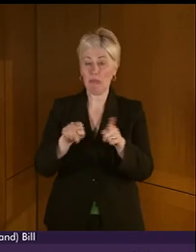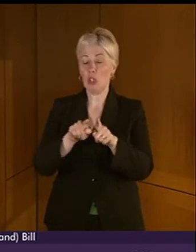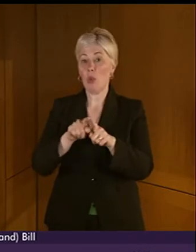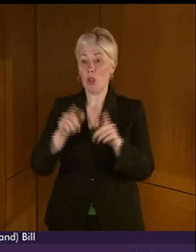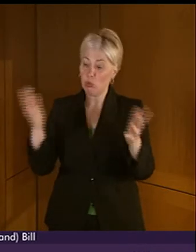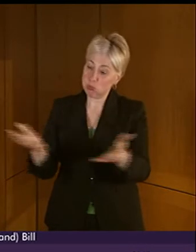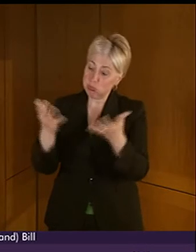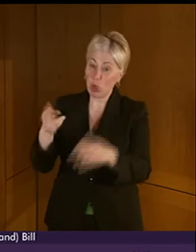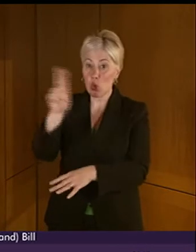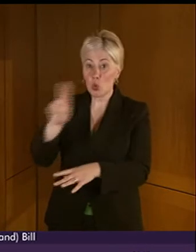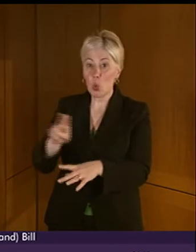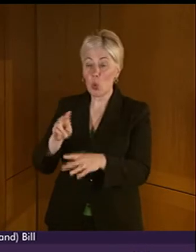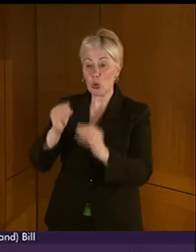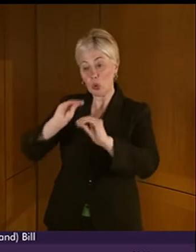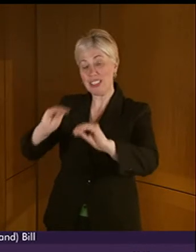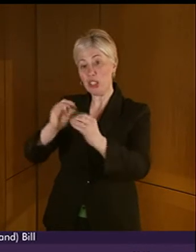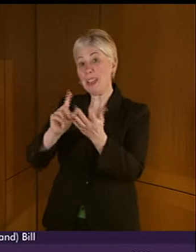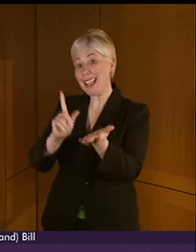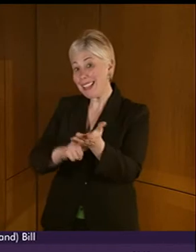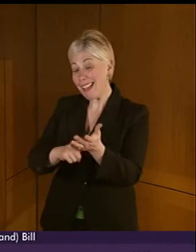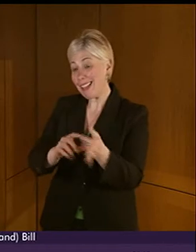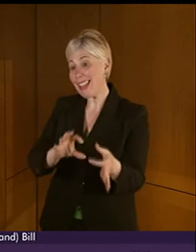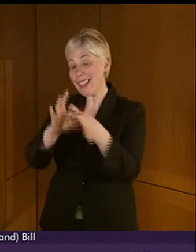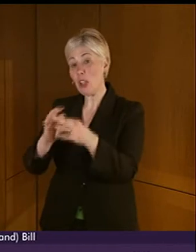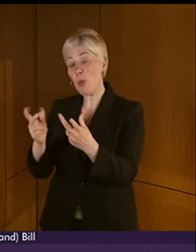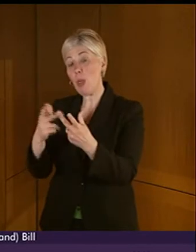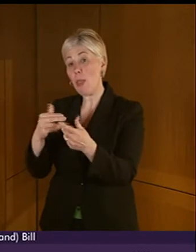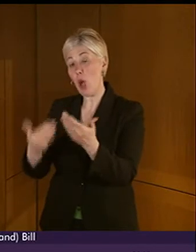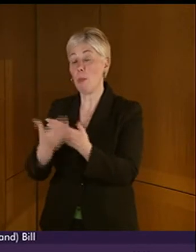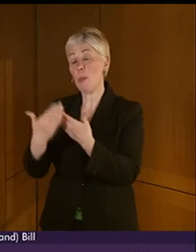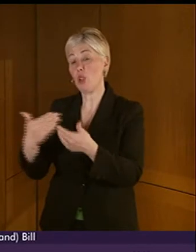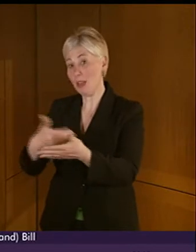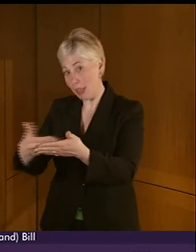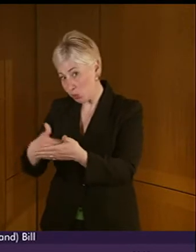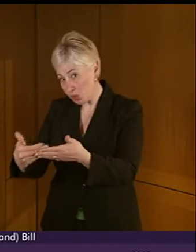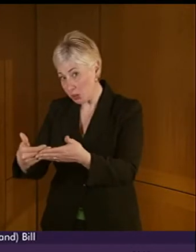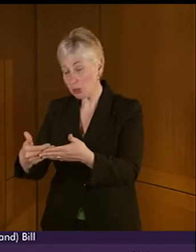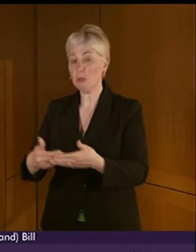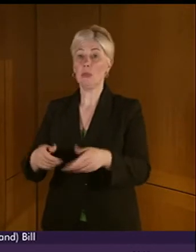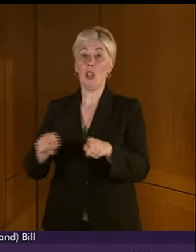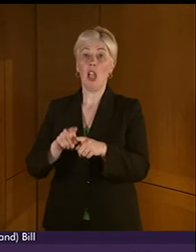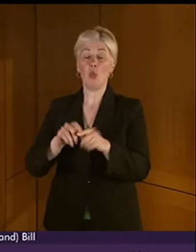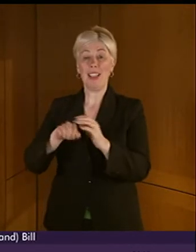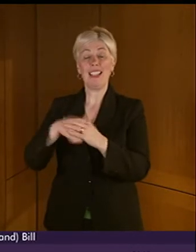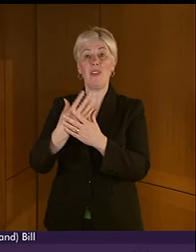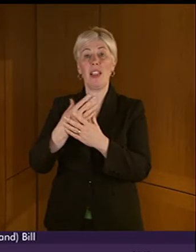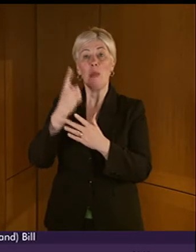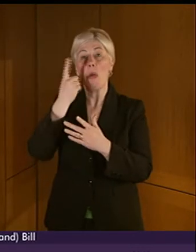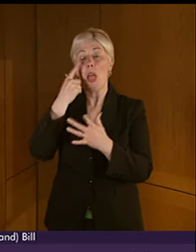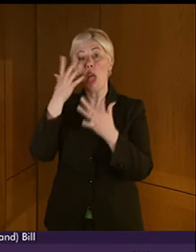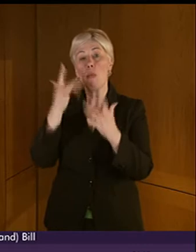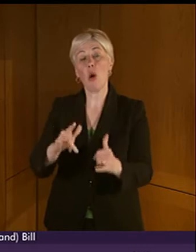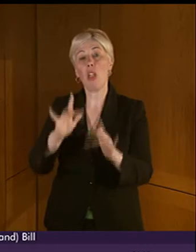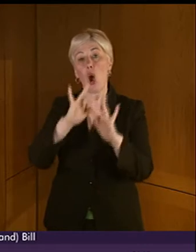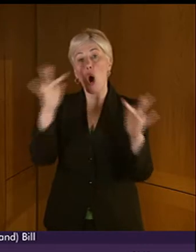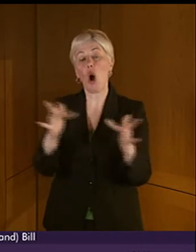BSL as a subject alongside other modern languages, and provided funding to develop a pilot online interpreting project